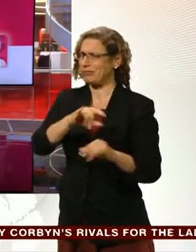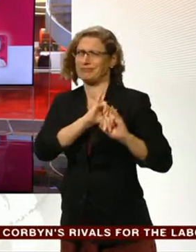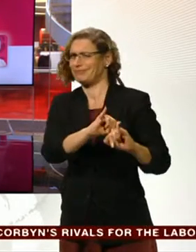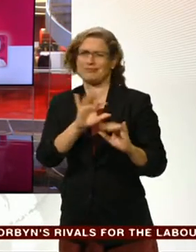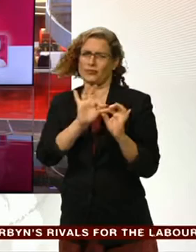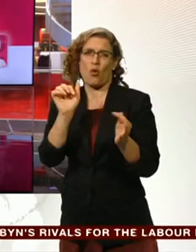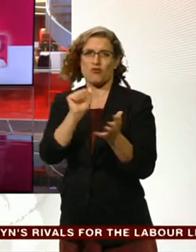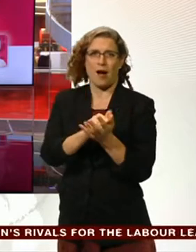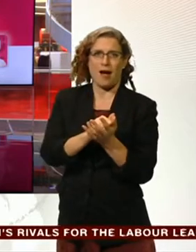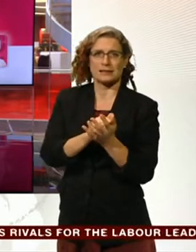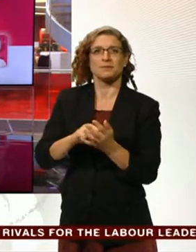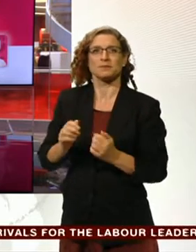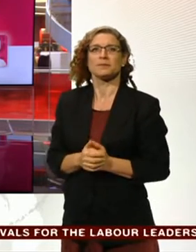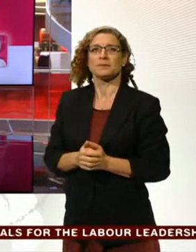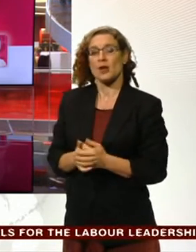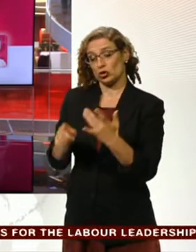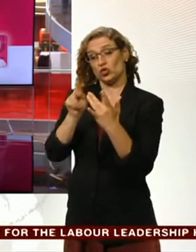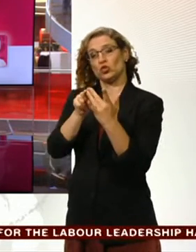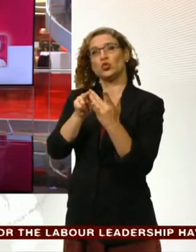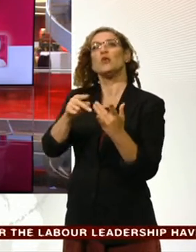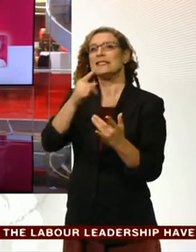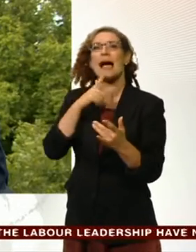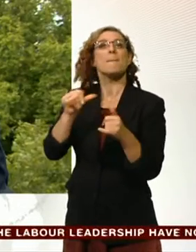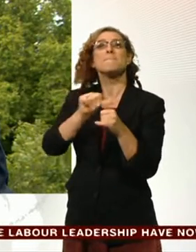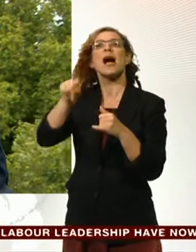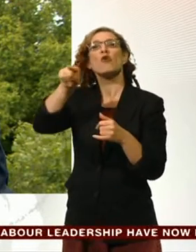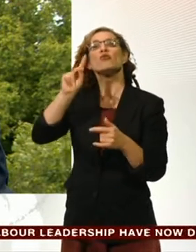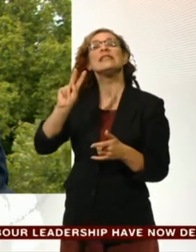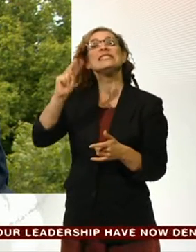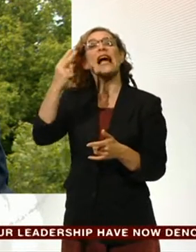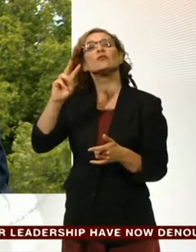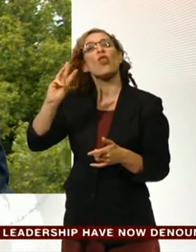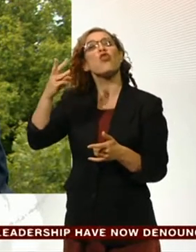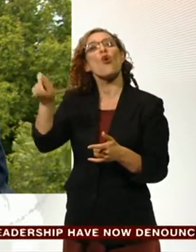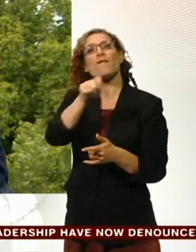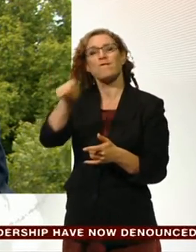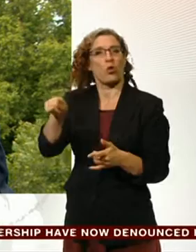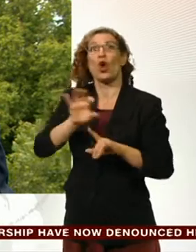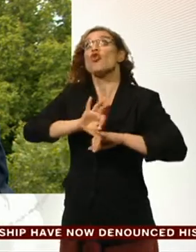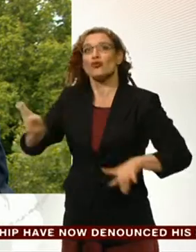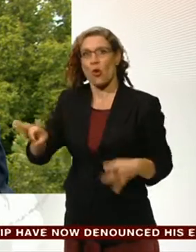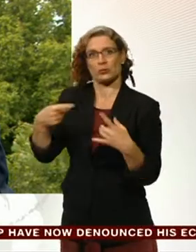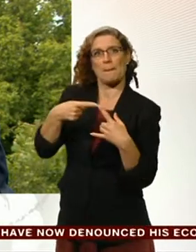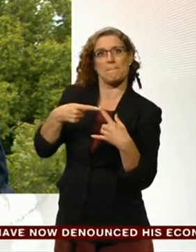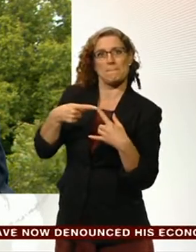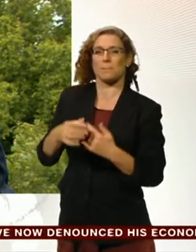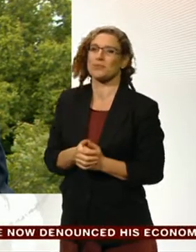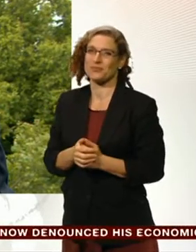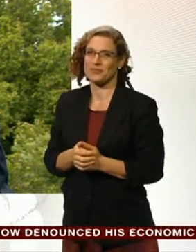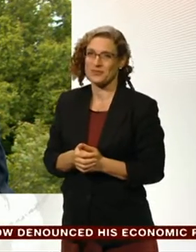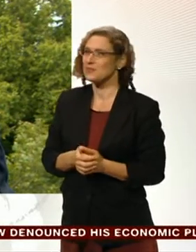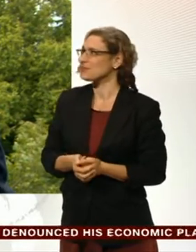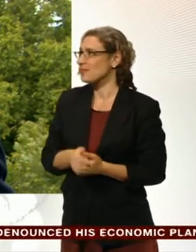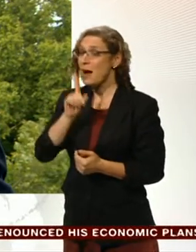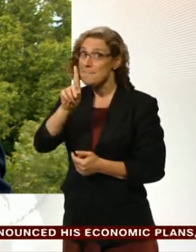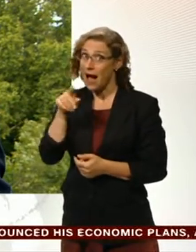exclude Mr Corbyn. Our political correspondent Ross Hawkins is in Westminster. That only works, of course, if he doesn't get an outright victory on the first ballot.